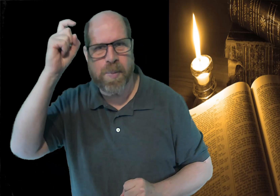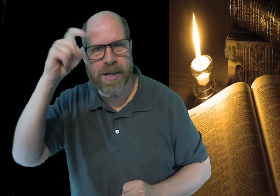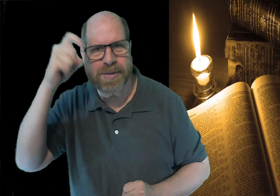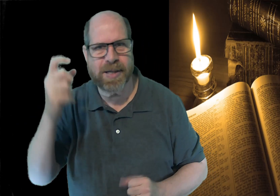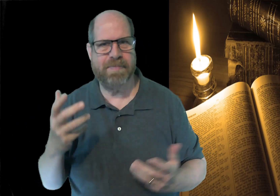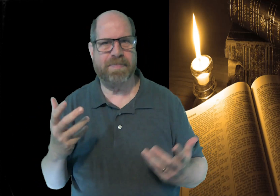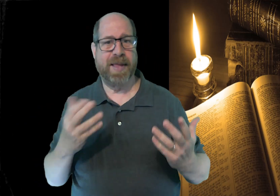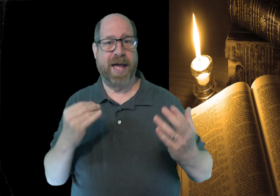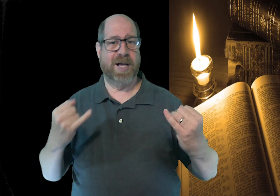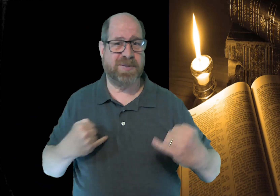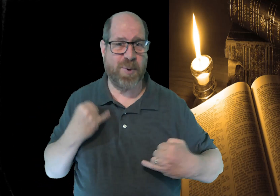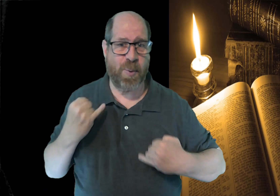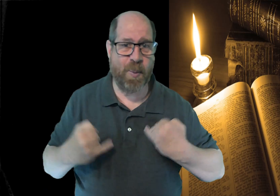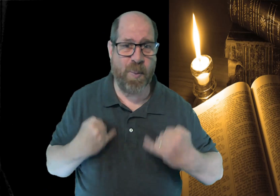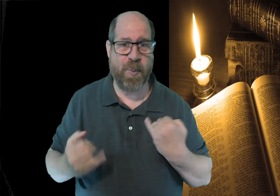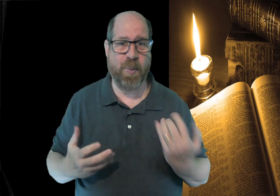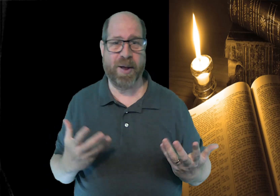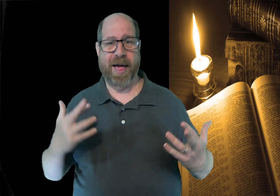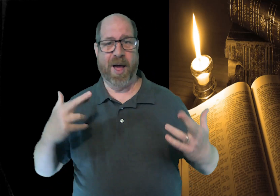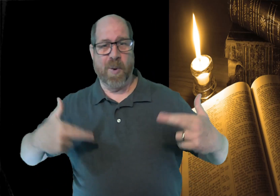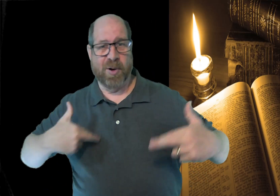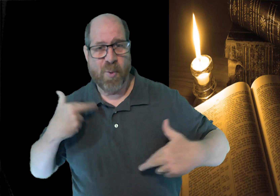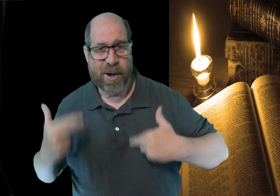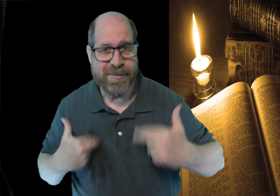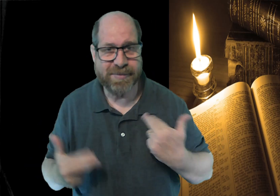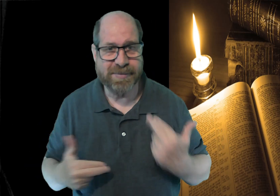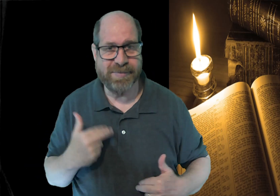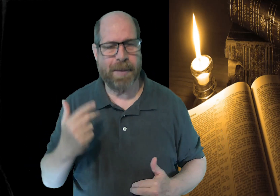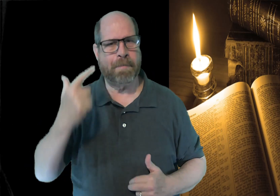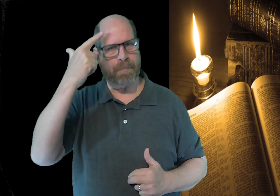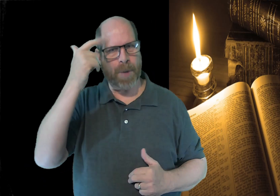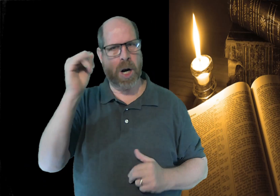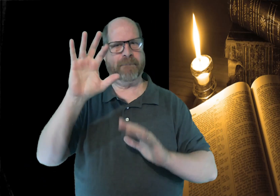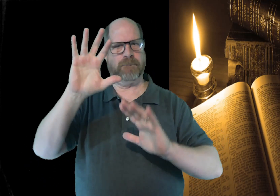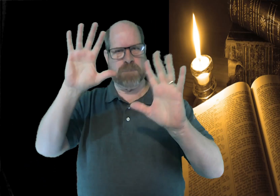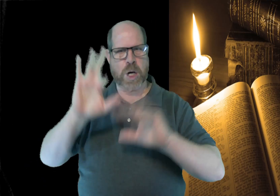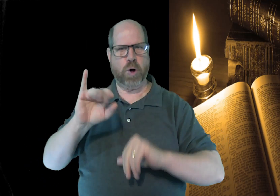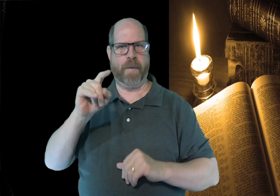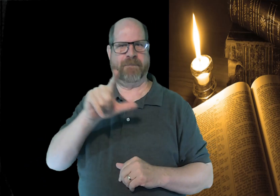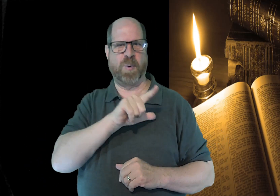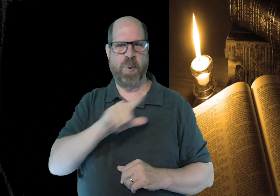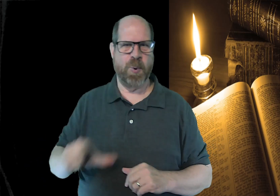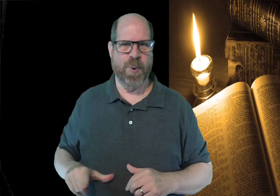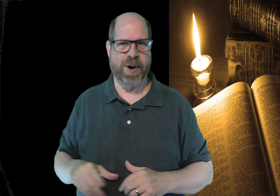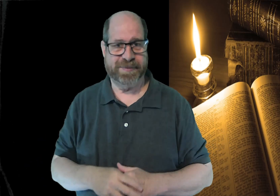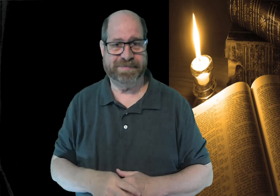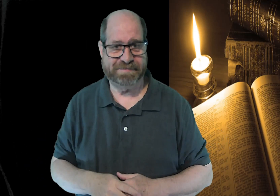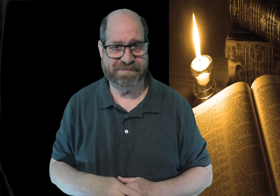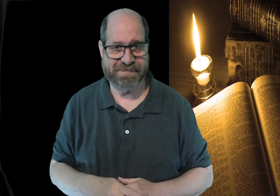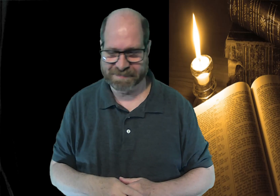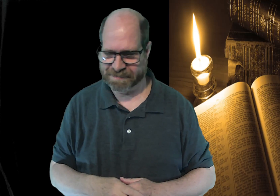And then we'll have fear and wisdom and joy and rejoice in him because he is our Lord.